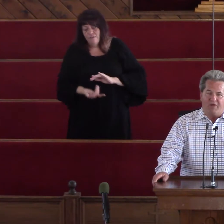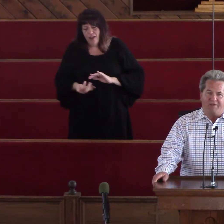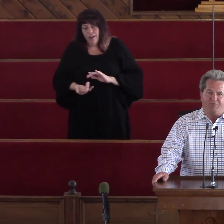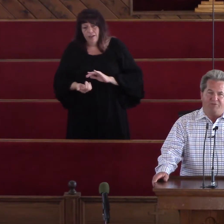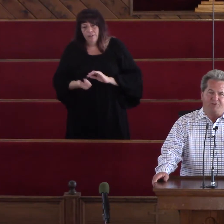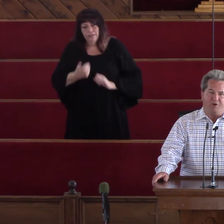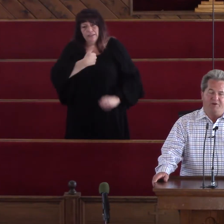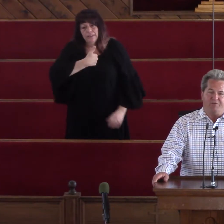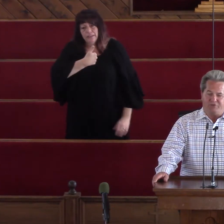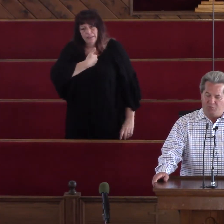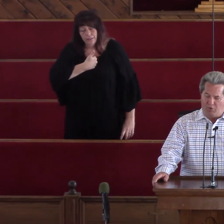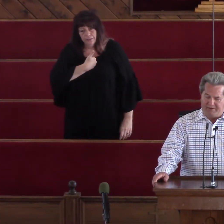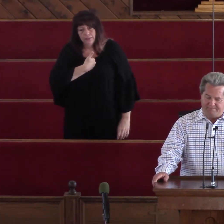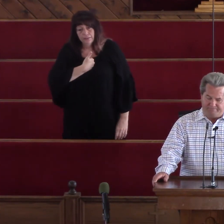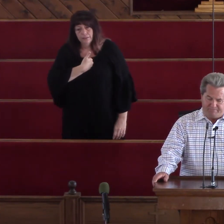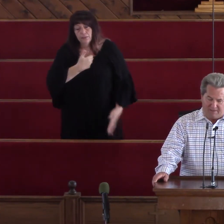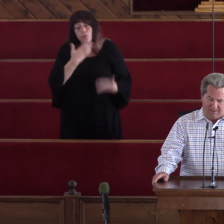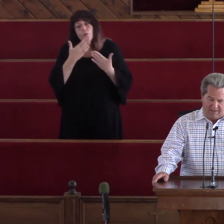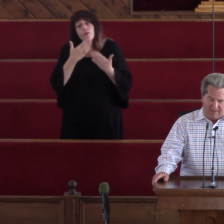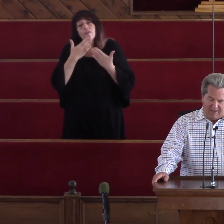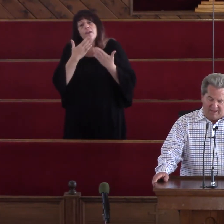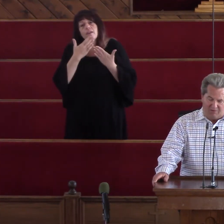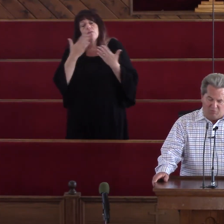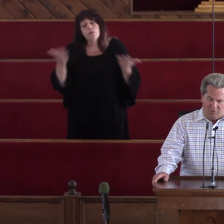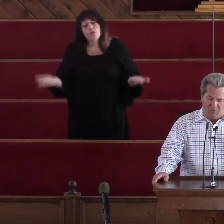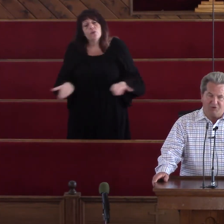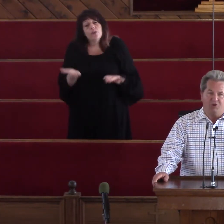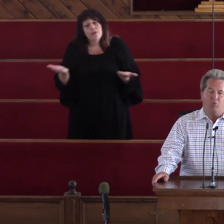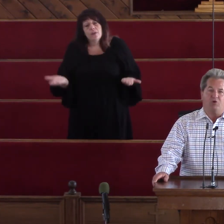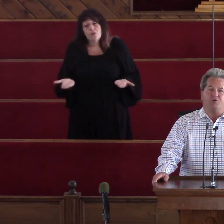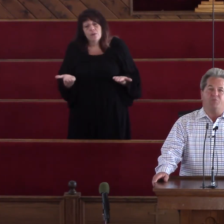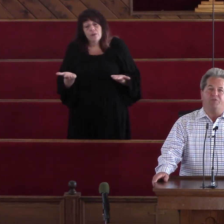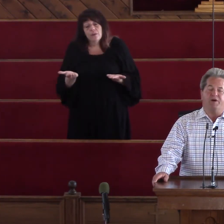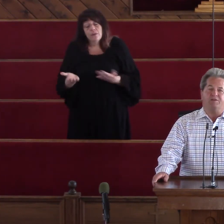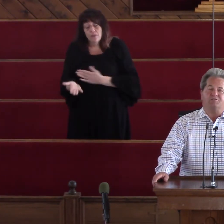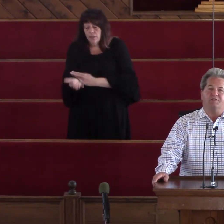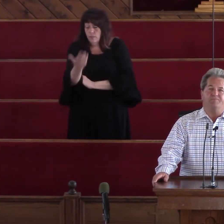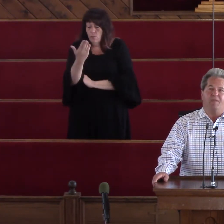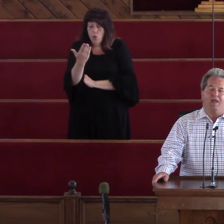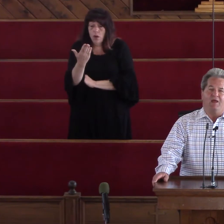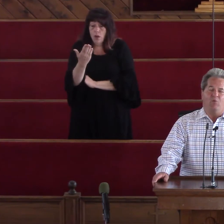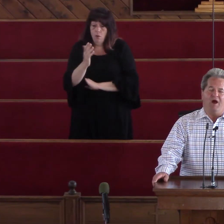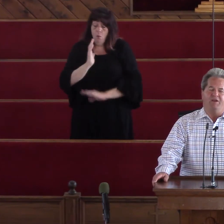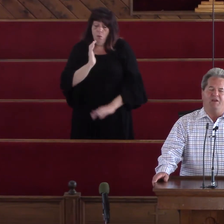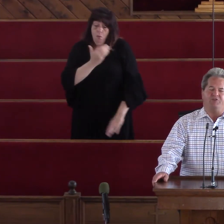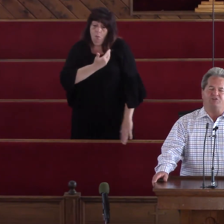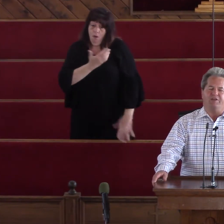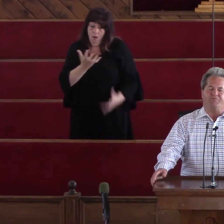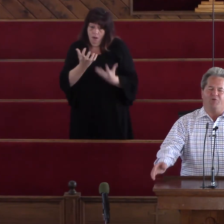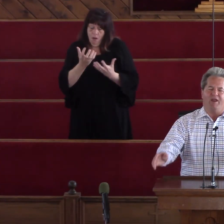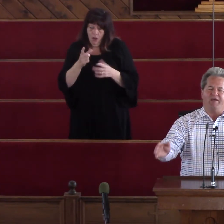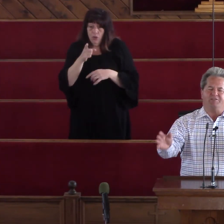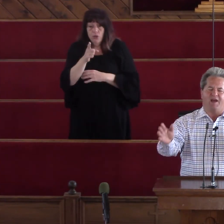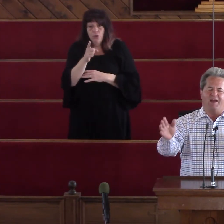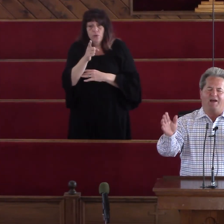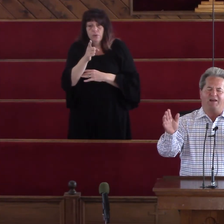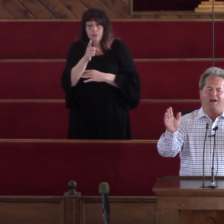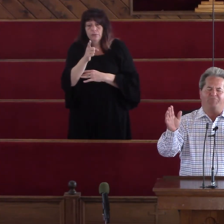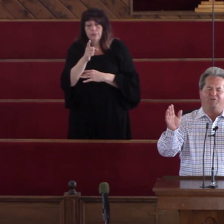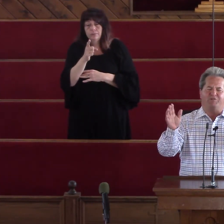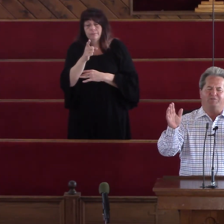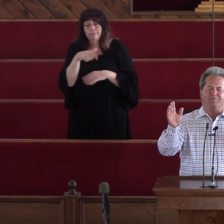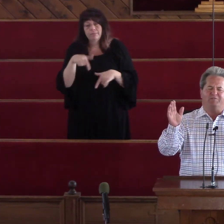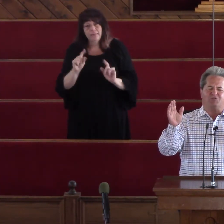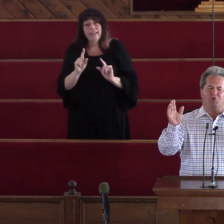We're thankful that you're here this morning, and we want you to worship with us. Why not just lift our hands? I